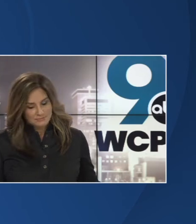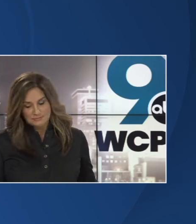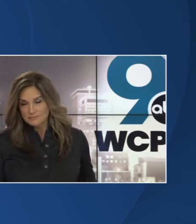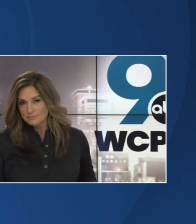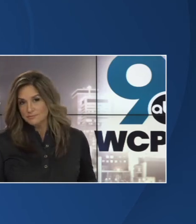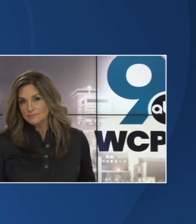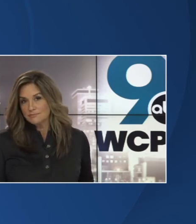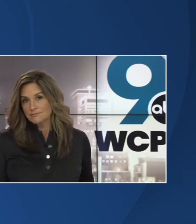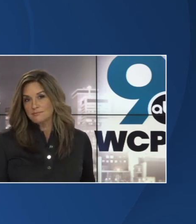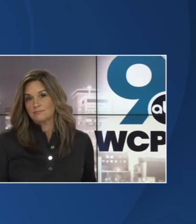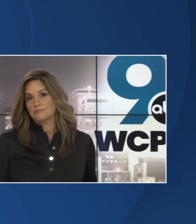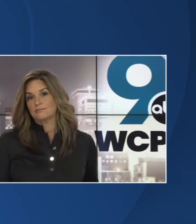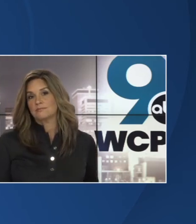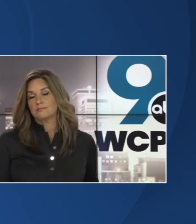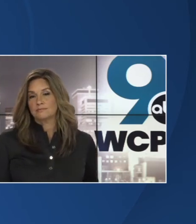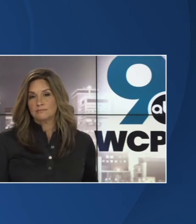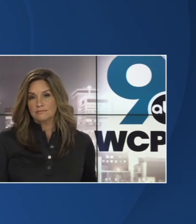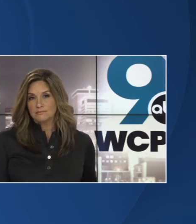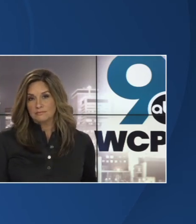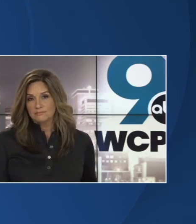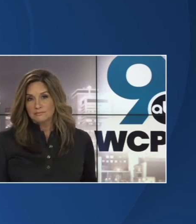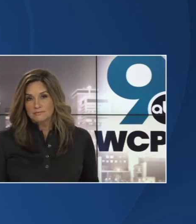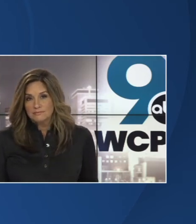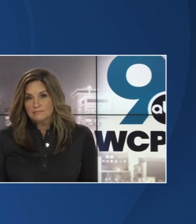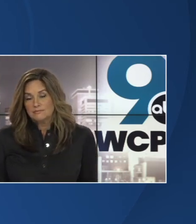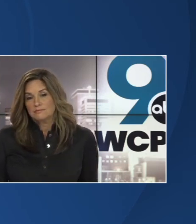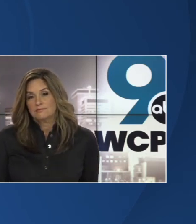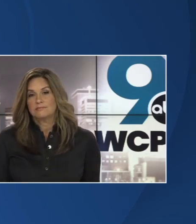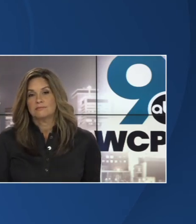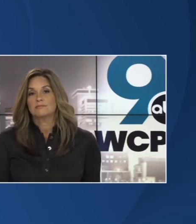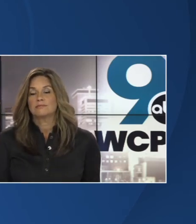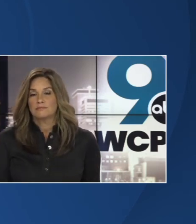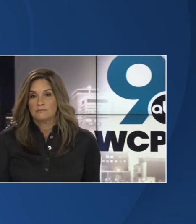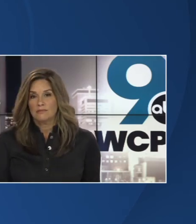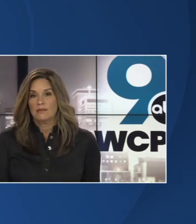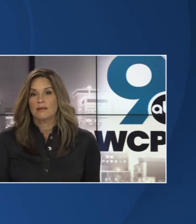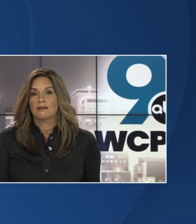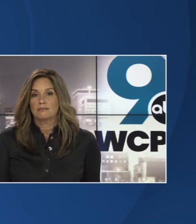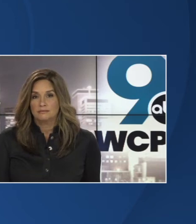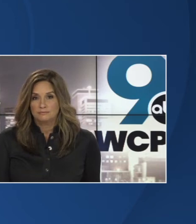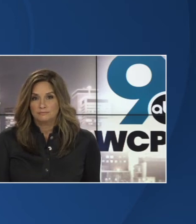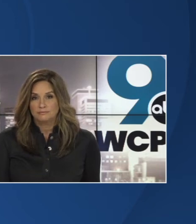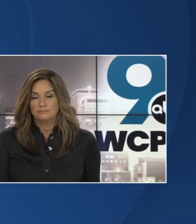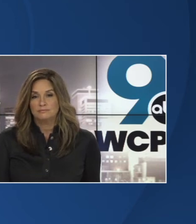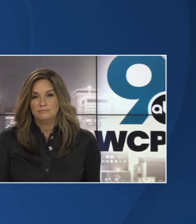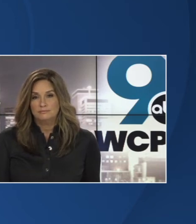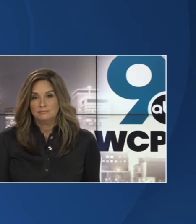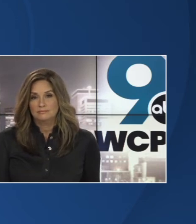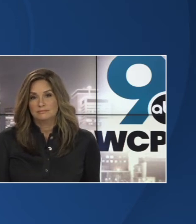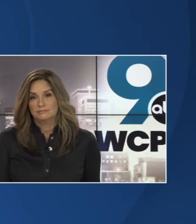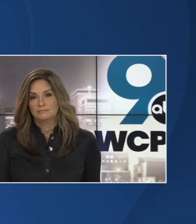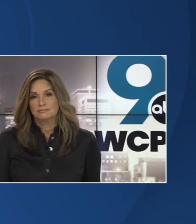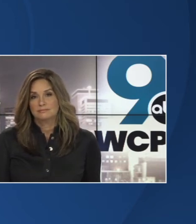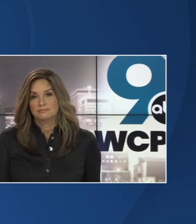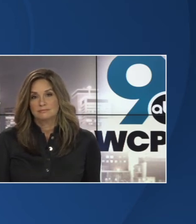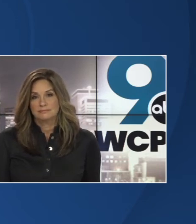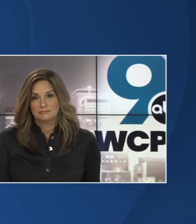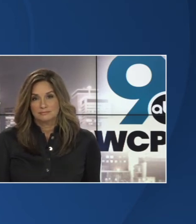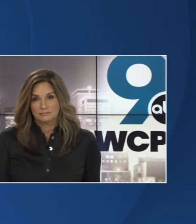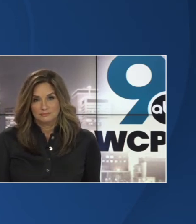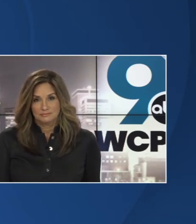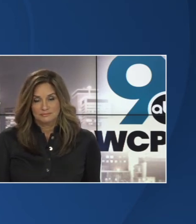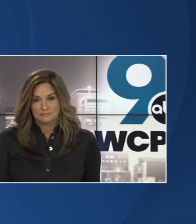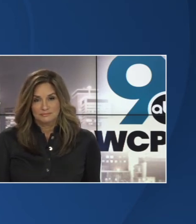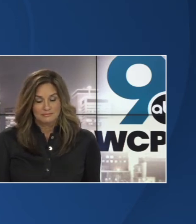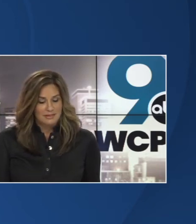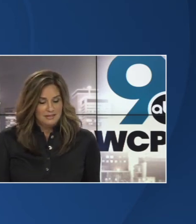Hamilton County has furloughed 240 of its employees. That's a little more than 10% of the 2,000 county employees whose pay